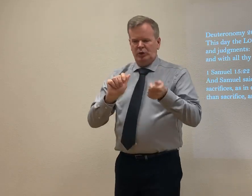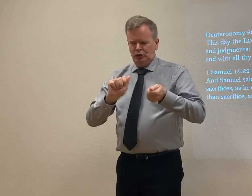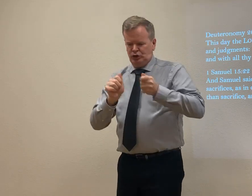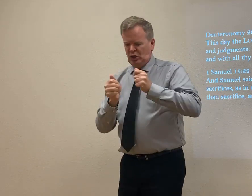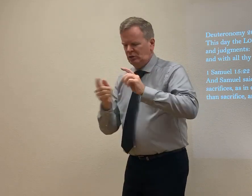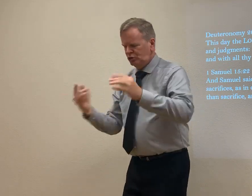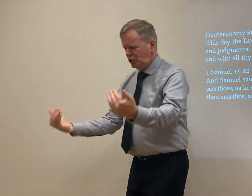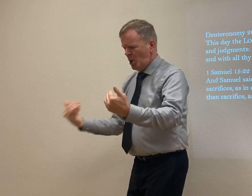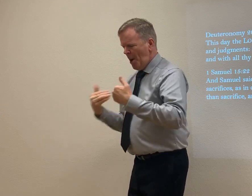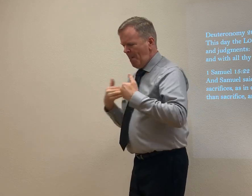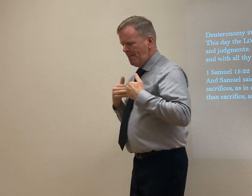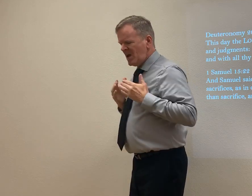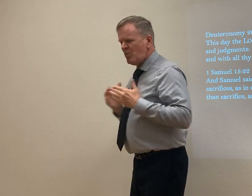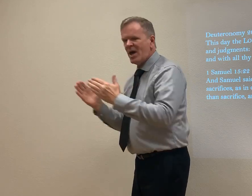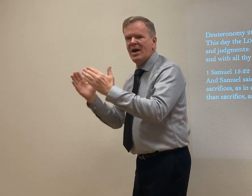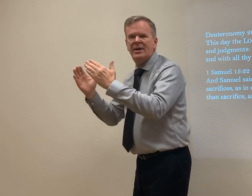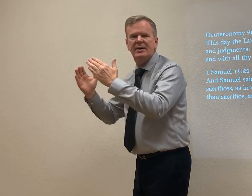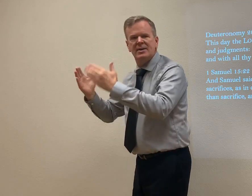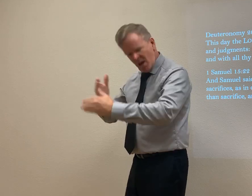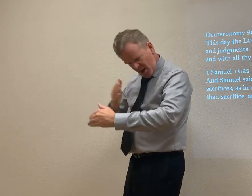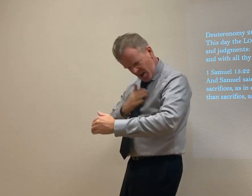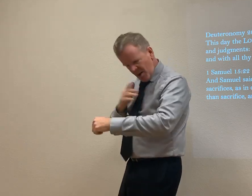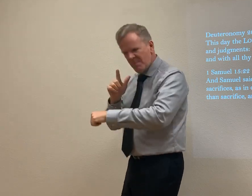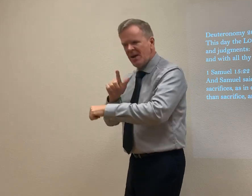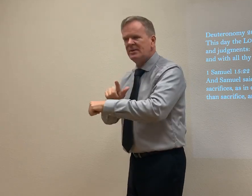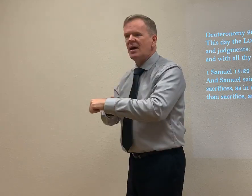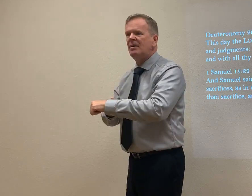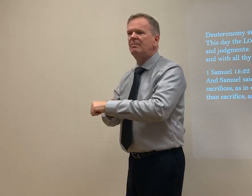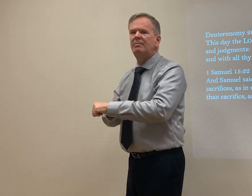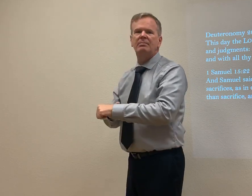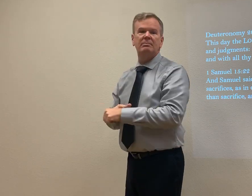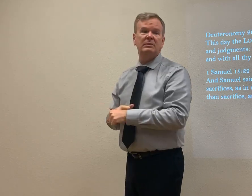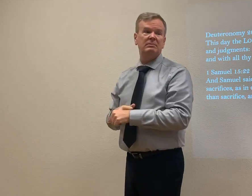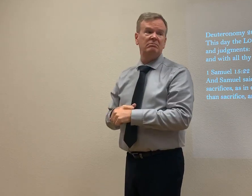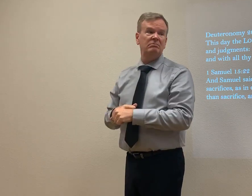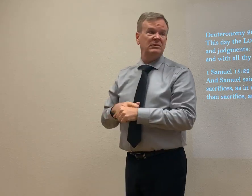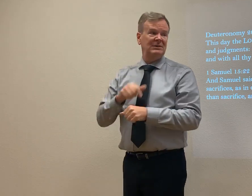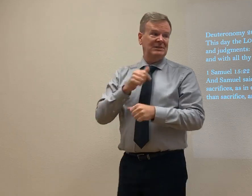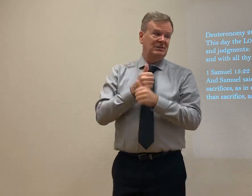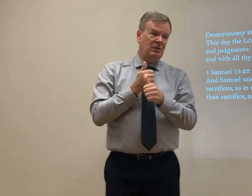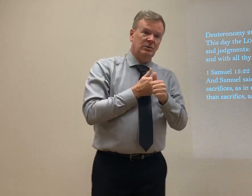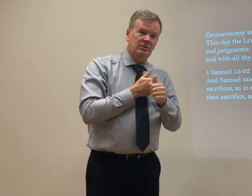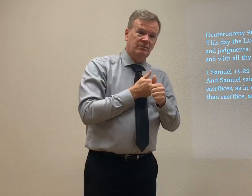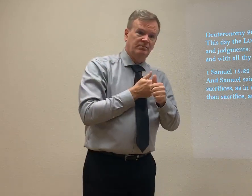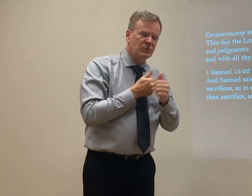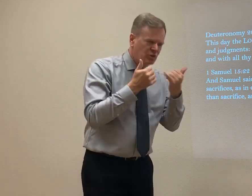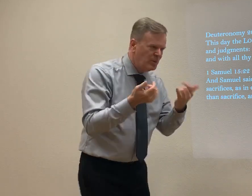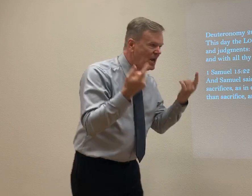time, he approached the pastor. He said, no, no, no. We're doing this. It's my way. It's my time. It's dangerous.